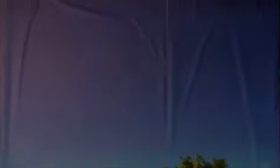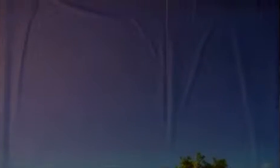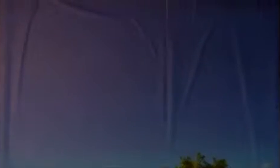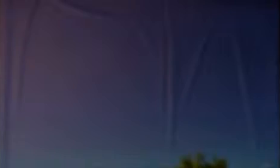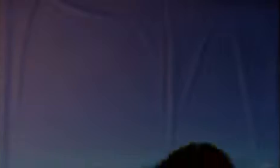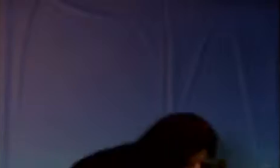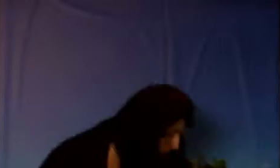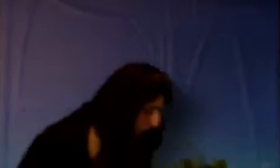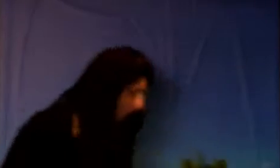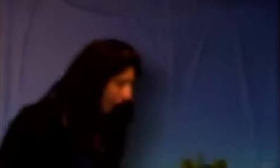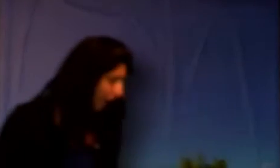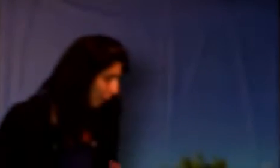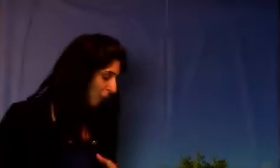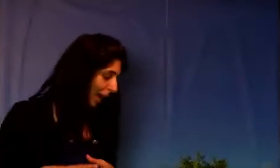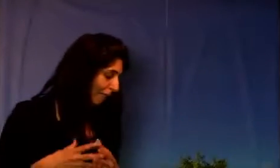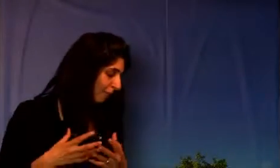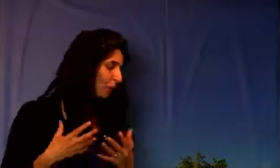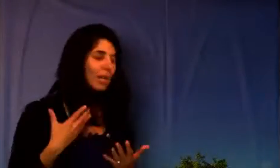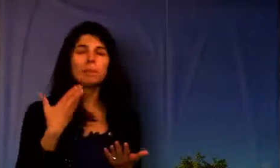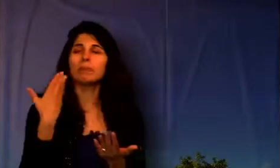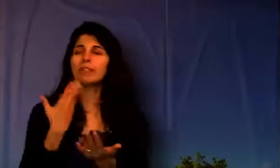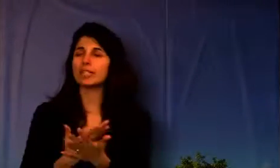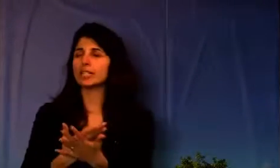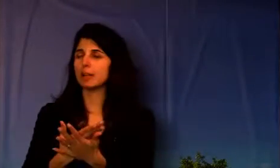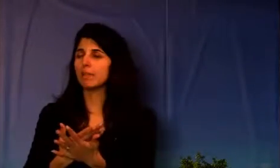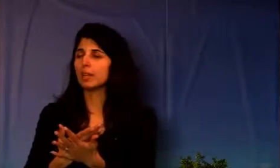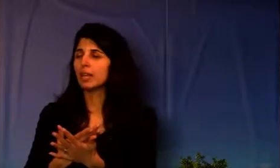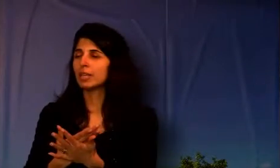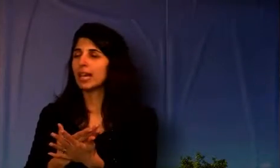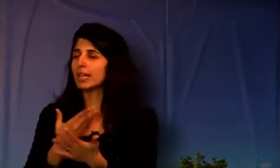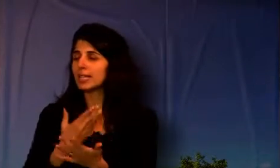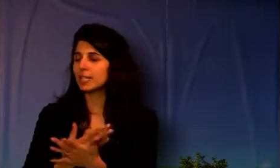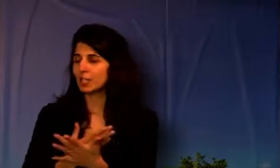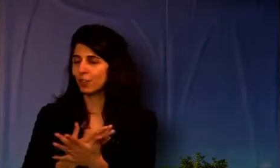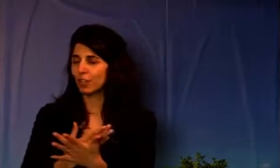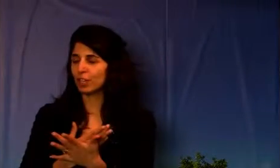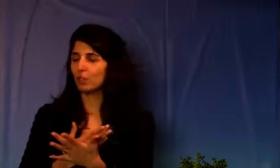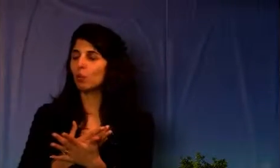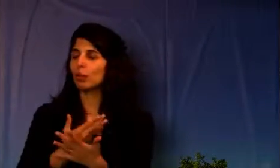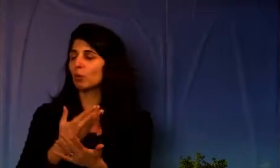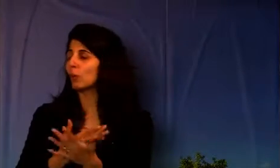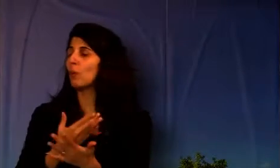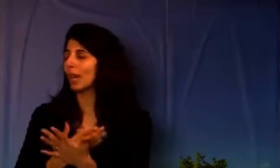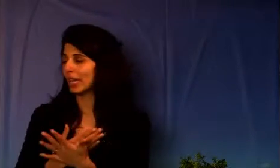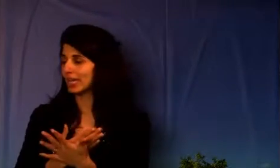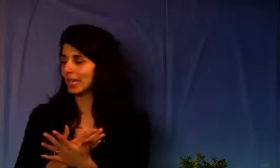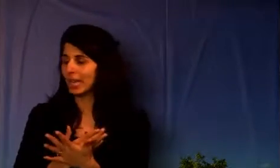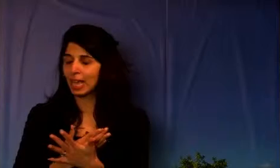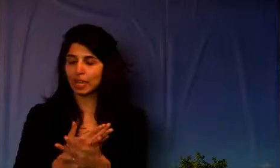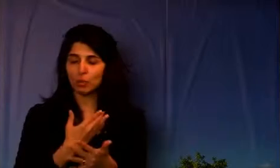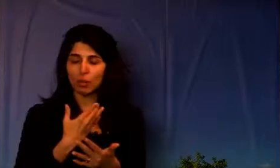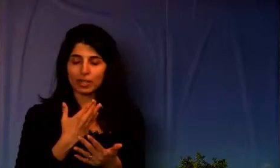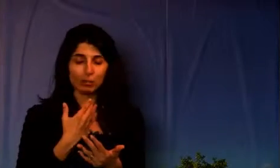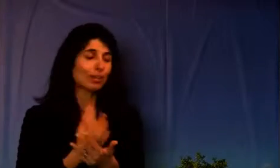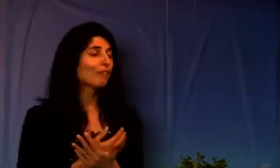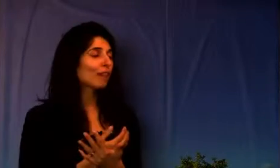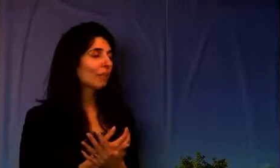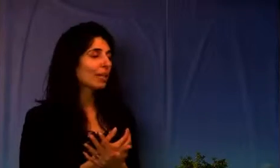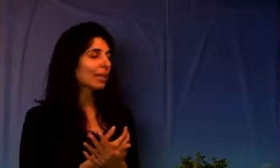So, you hit it right on the head, when you hit a belief system that isn't serving you, you want to rewrite it, and you want to reframe it